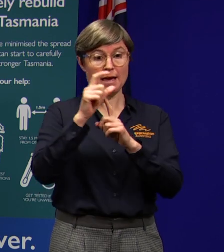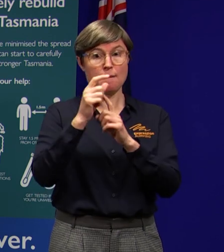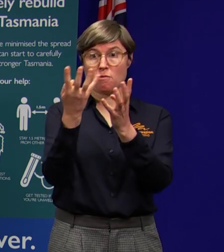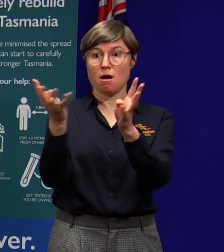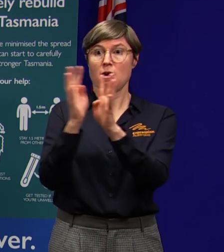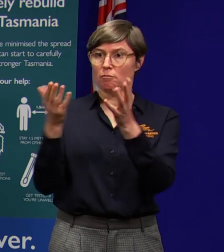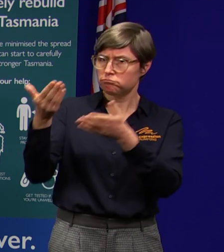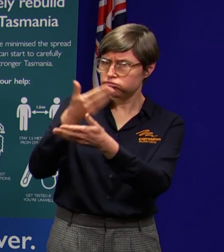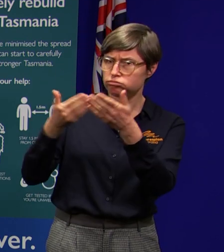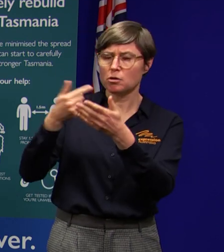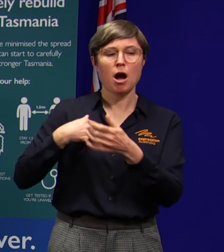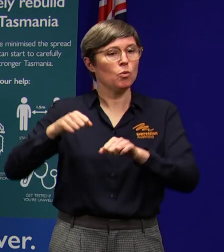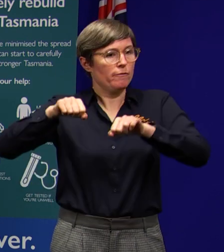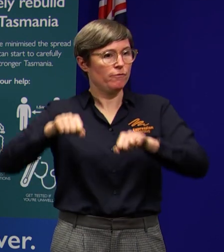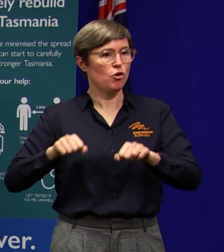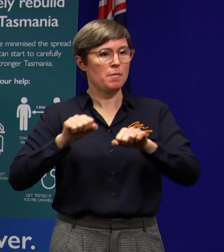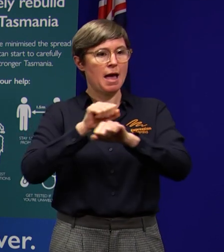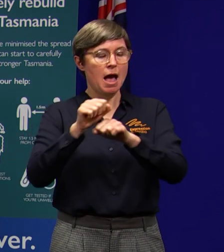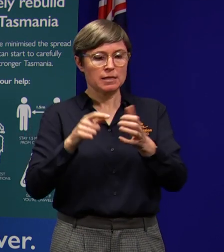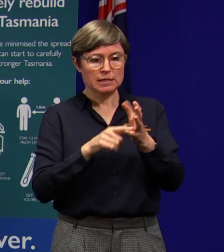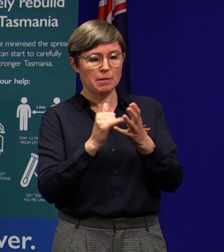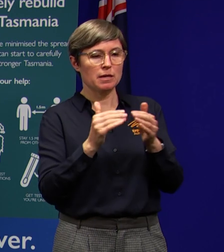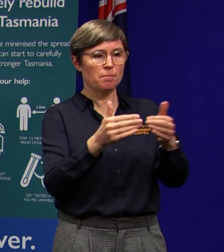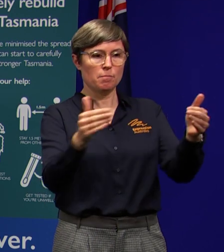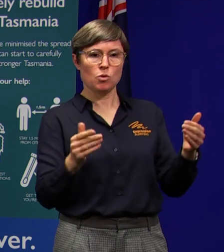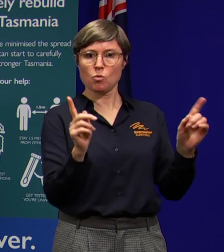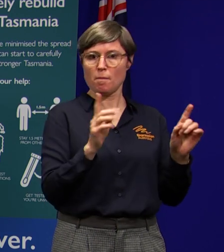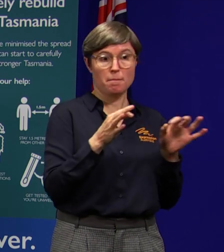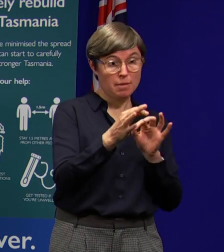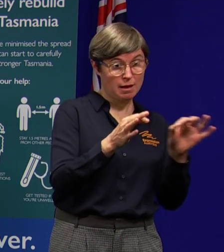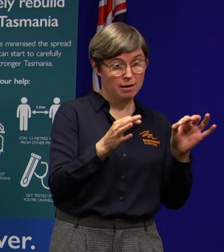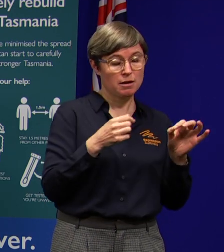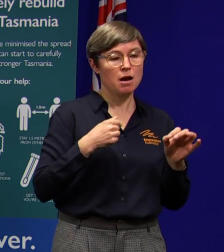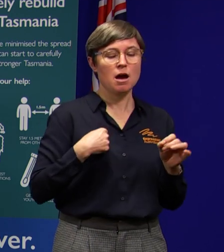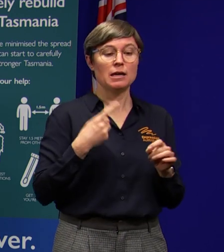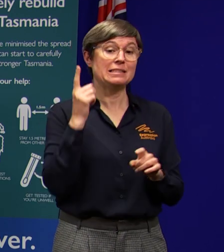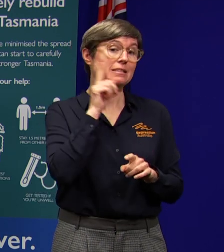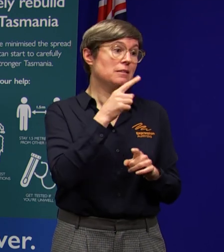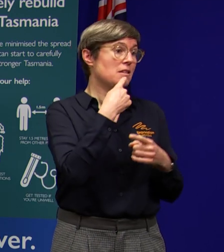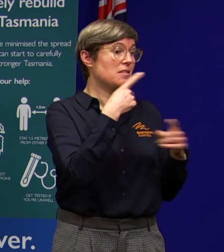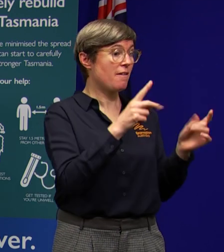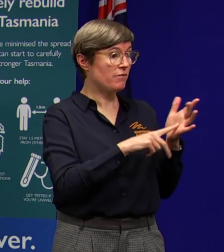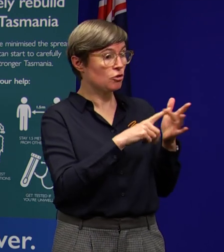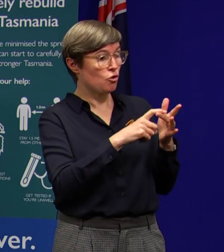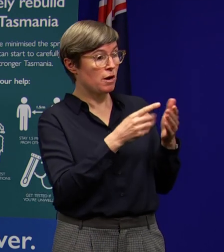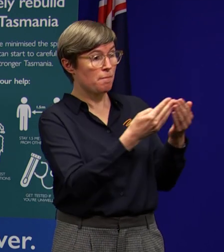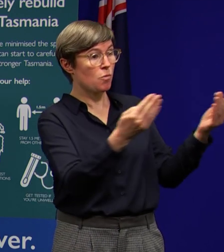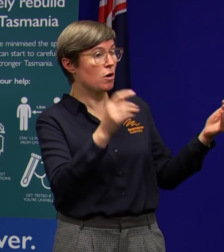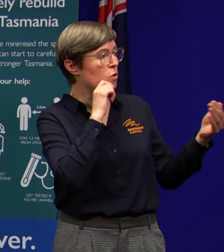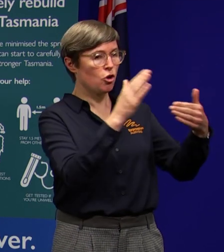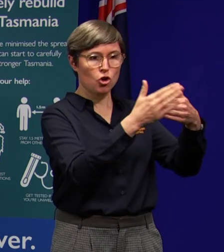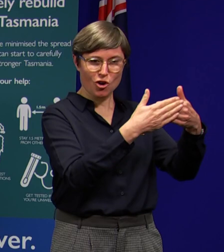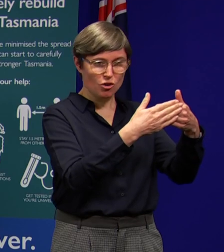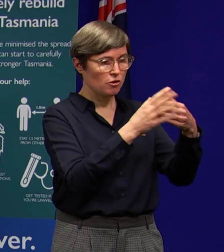Obviously very clearly yesterday I ruled out opening up to Victoria on the 24th of this month. We will